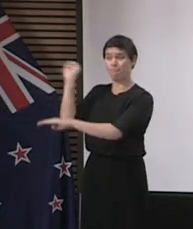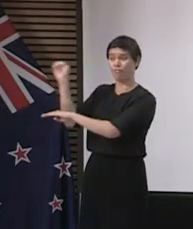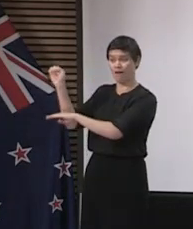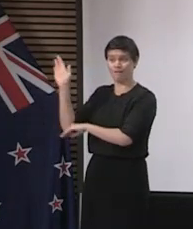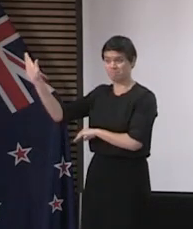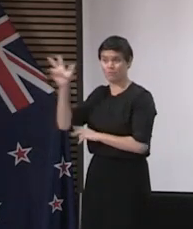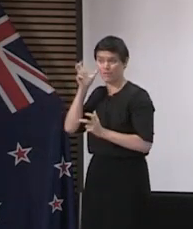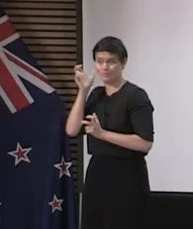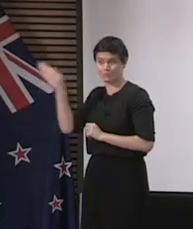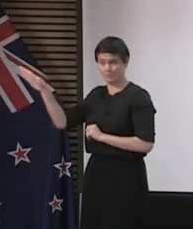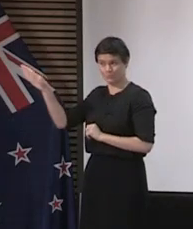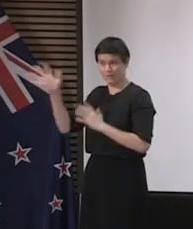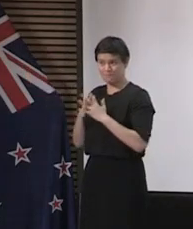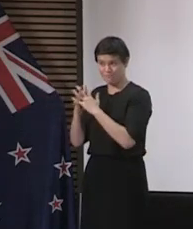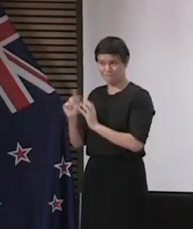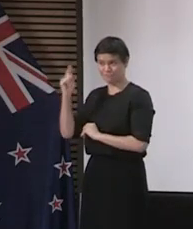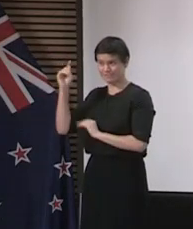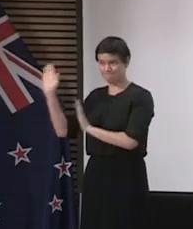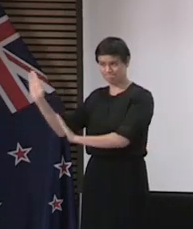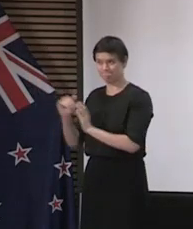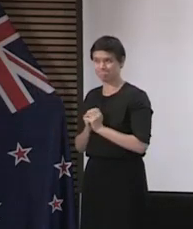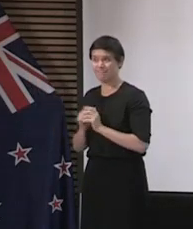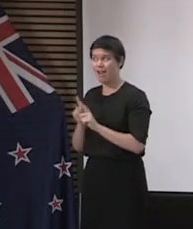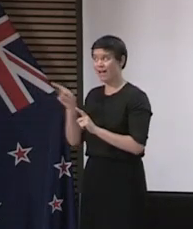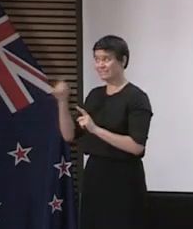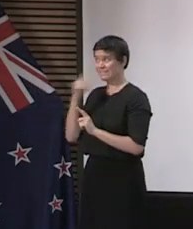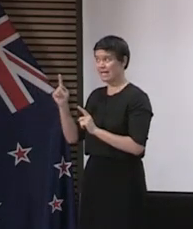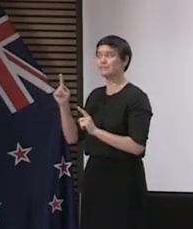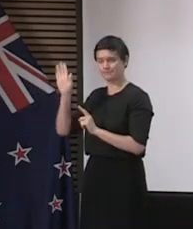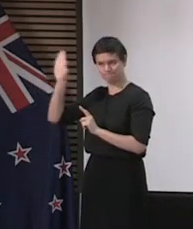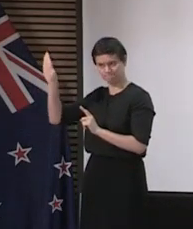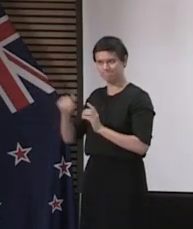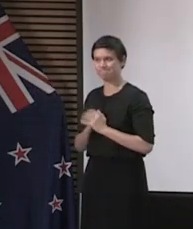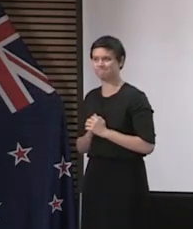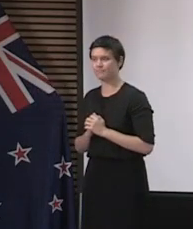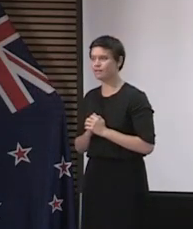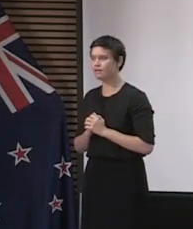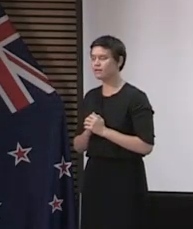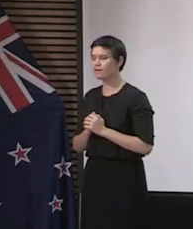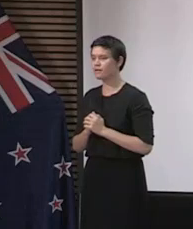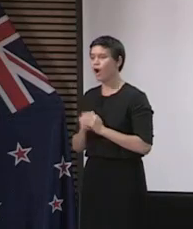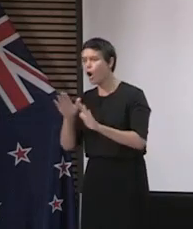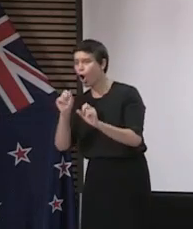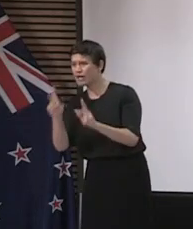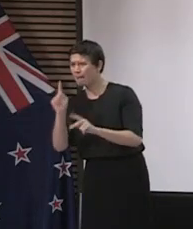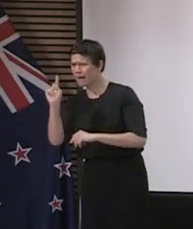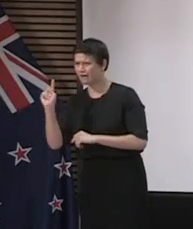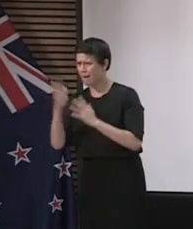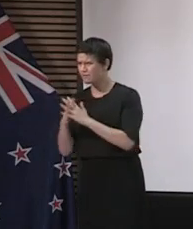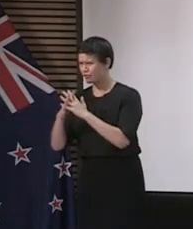or given any credence to that suggestion. Do you want to make it clear that the President said that at all?